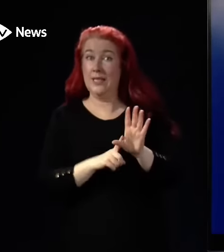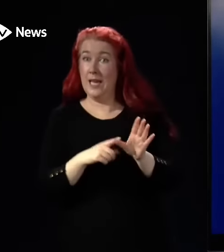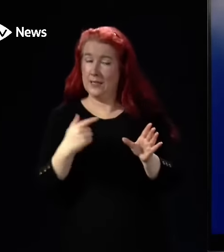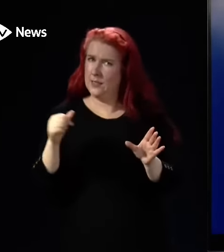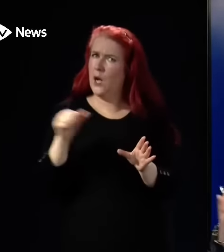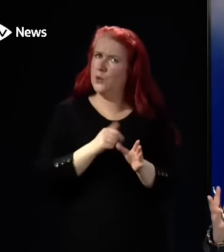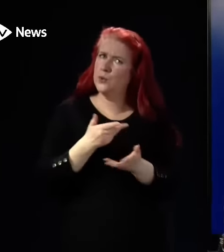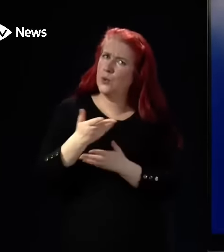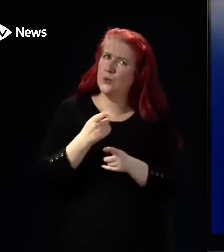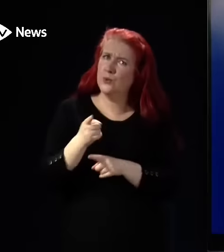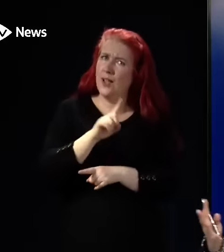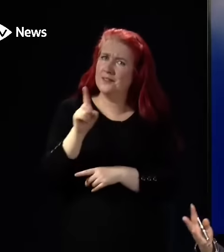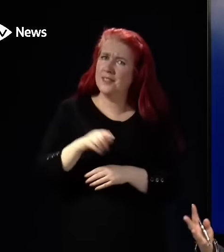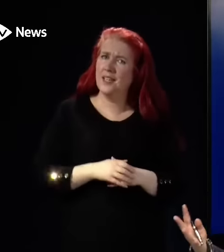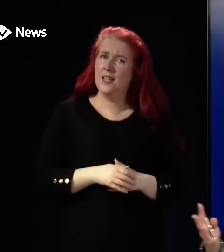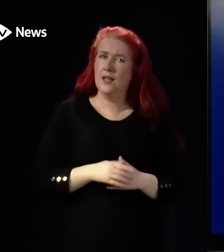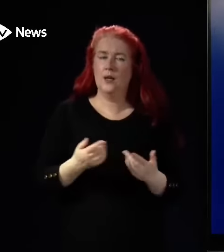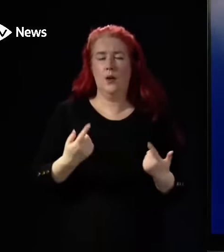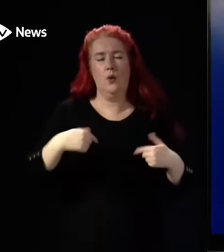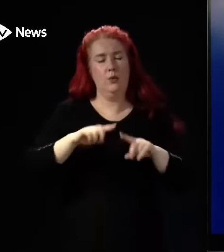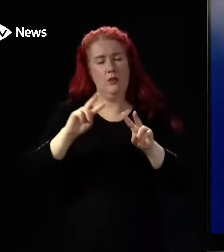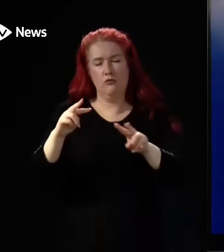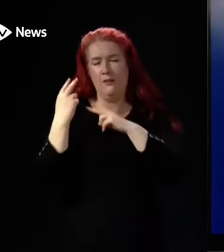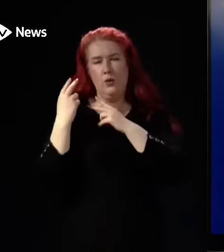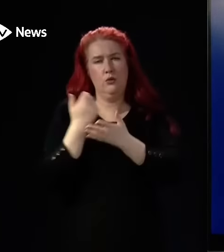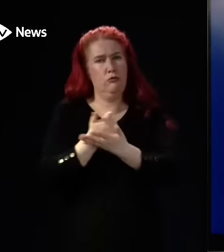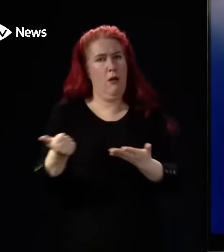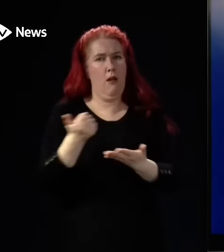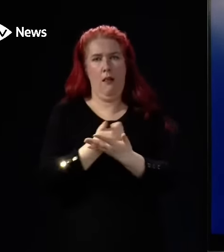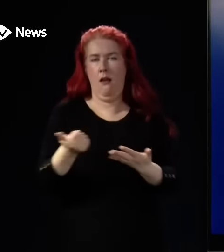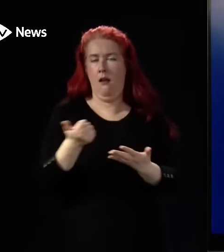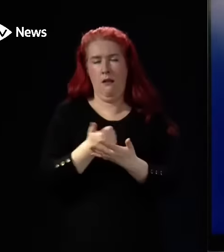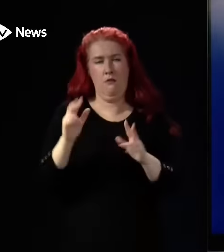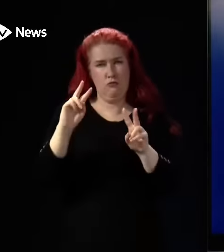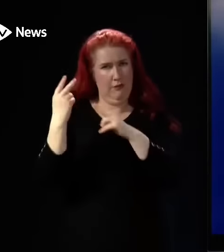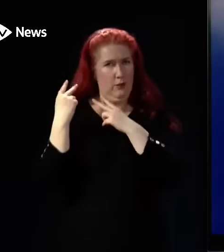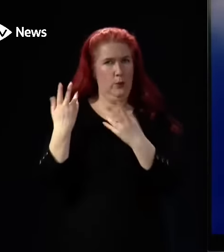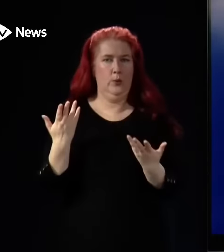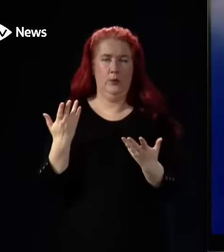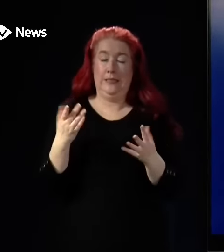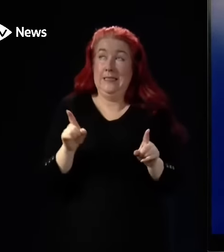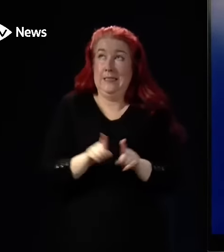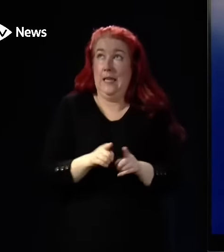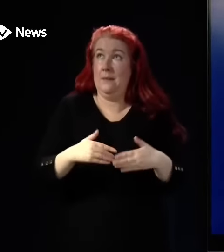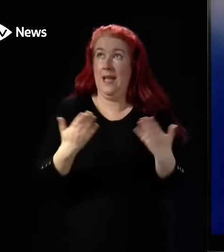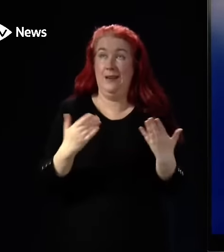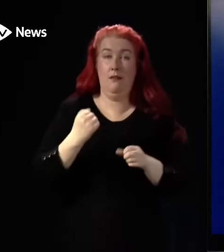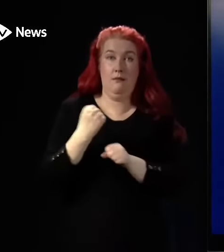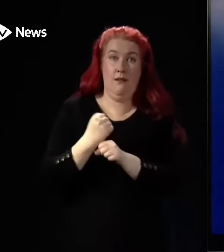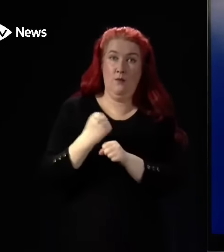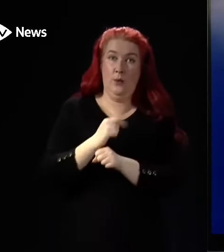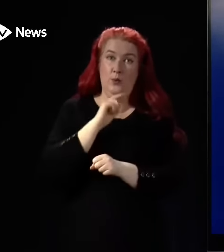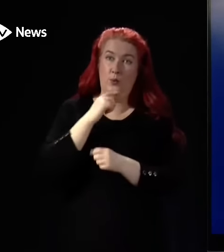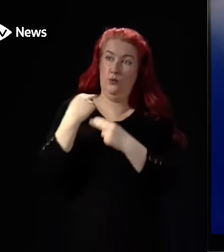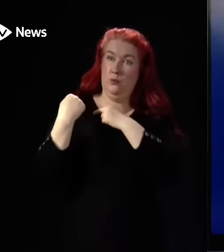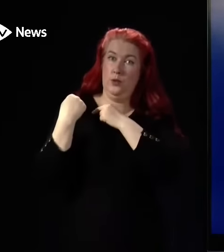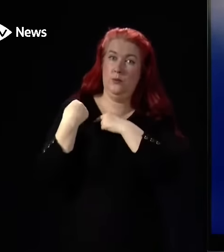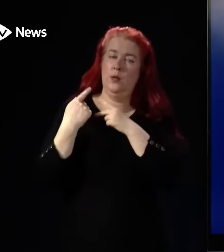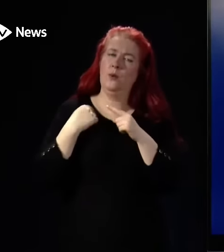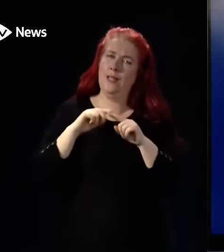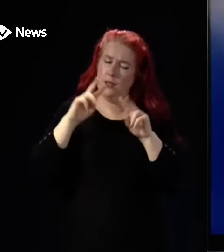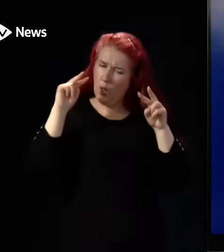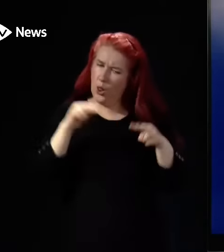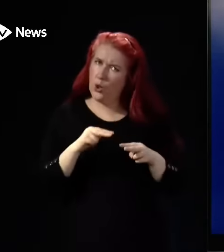later on. We review these things all of the time, as any responsible government should. We look critically